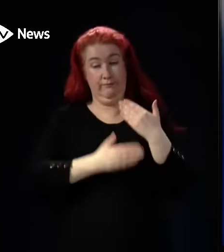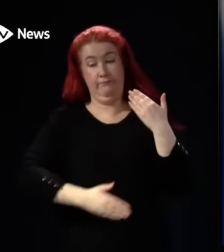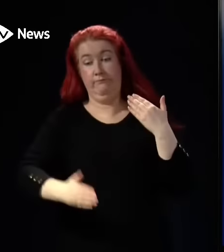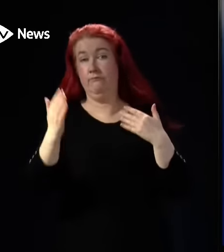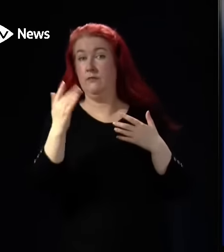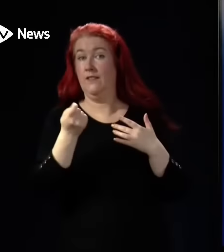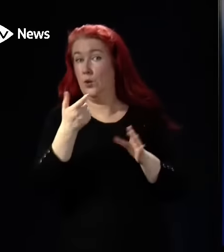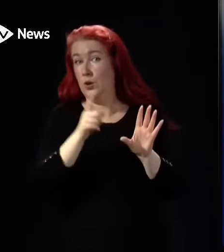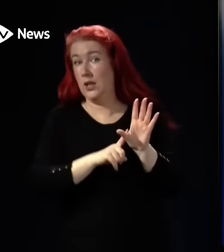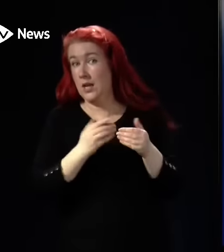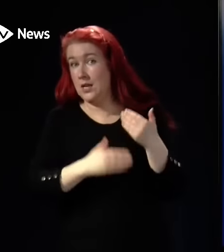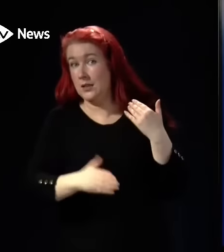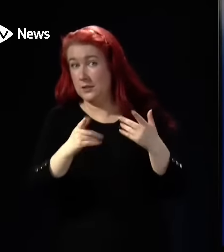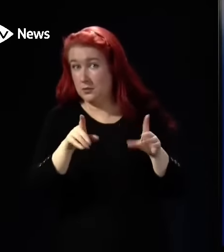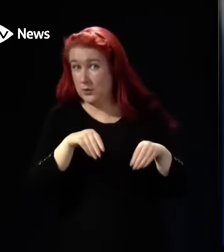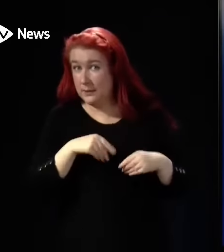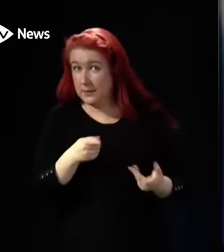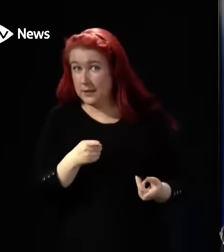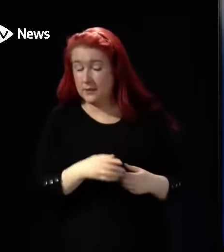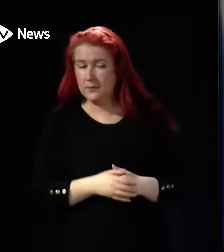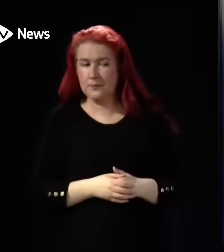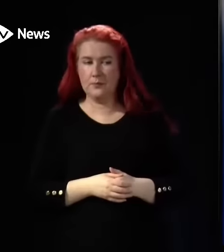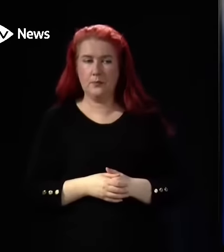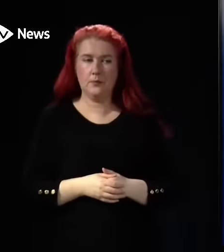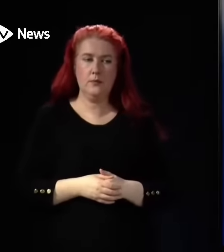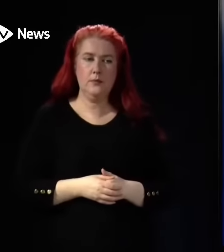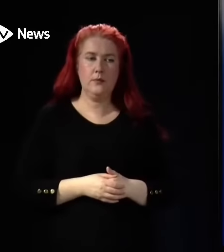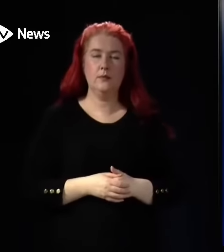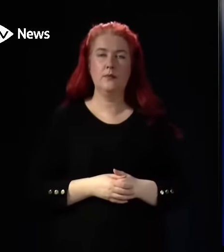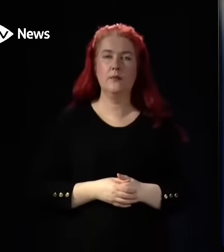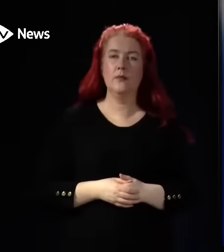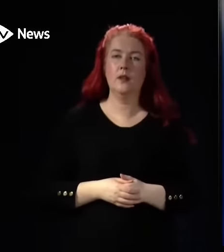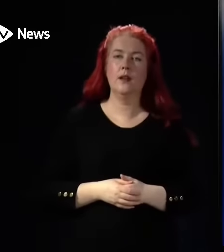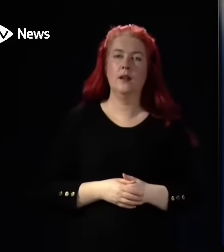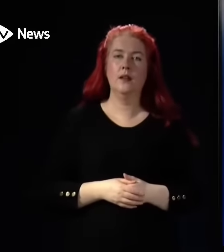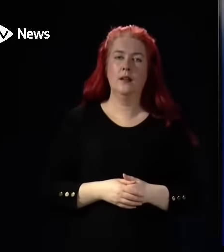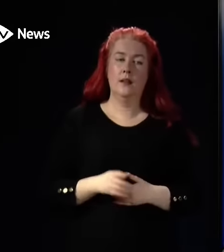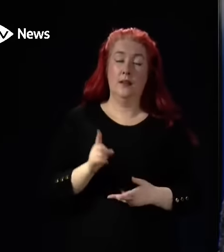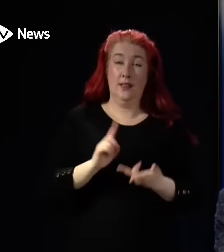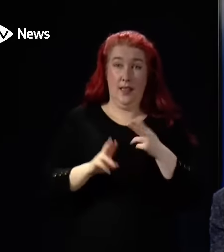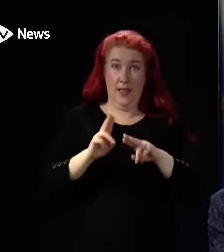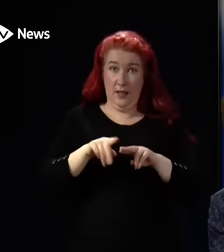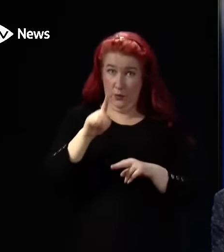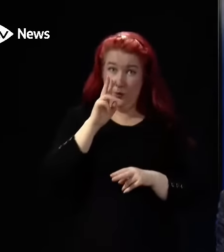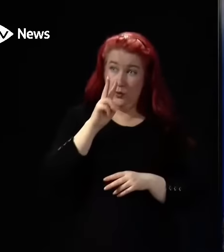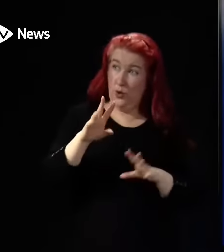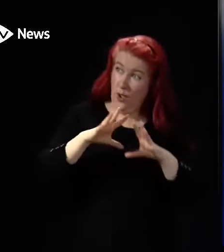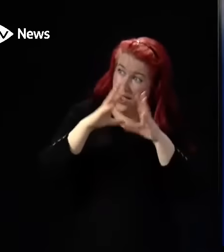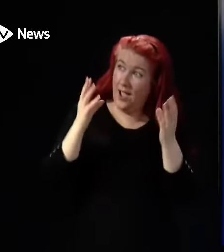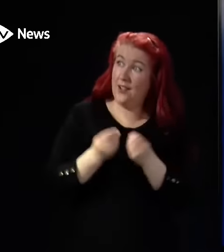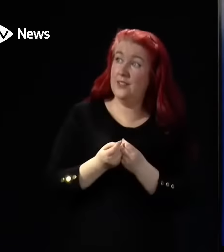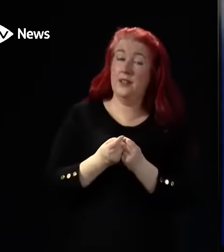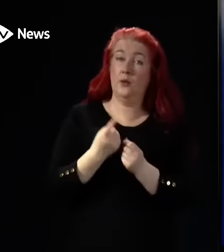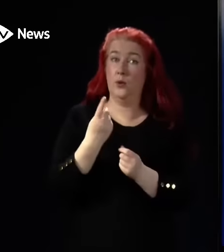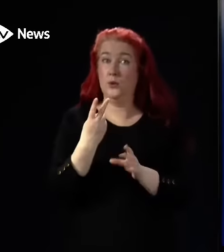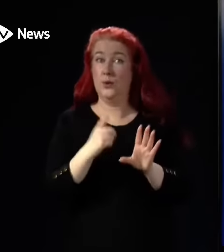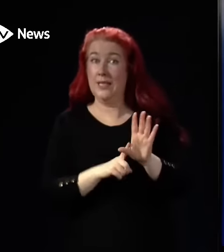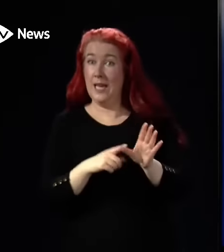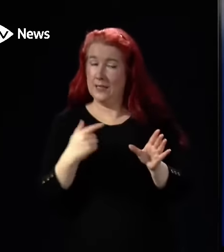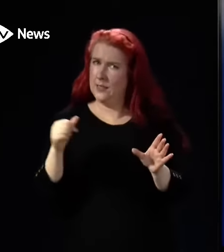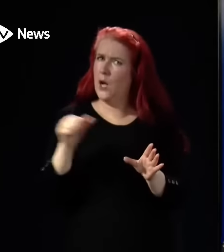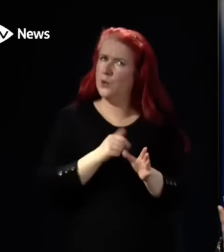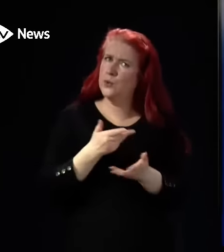the next few years? If you did foresee everything over the last couple of years, well done. I should probably have a word with you